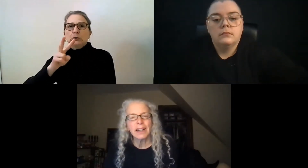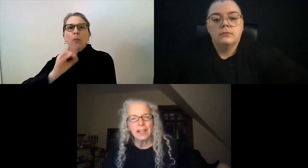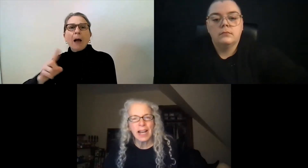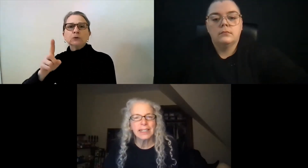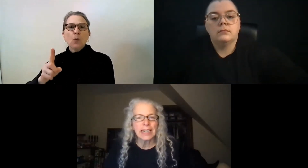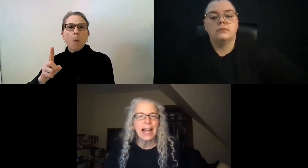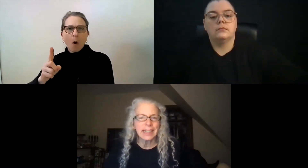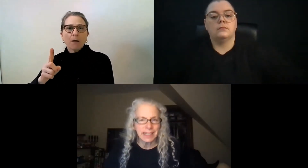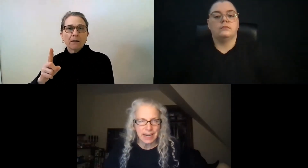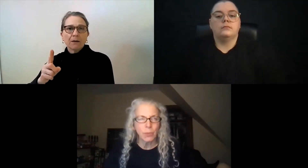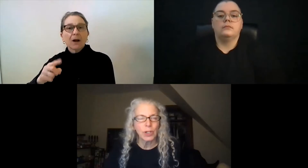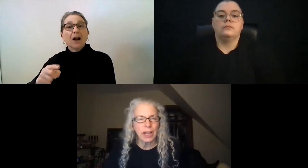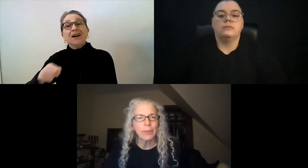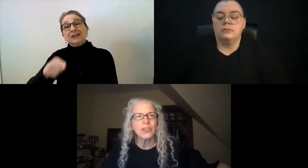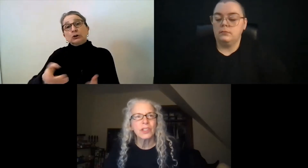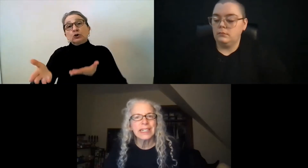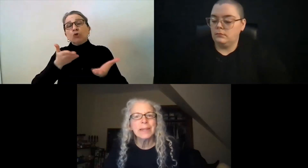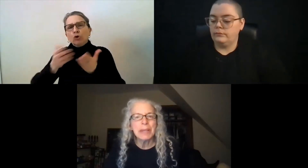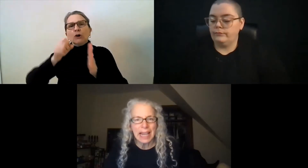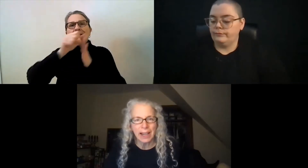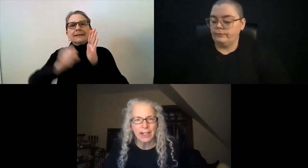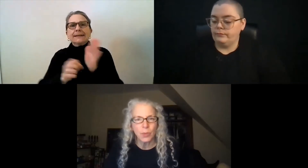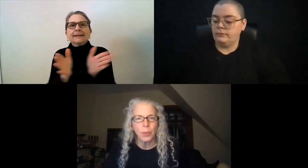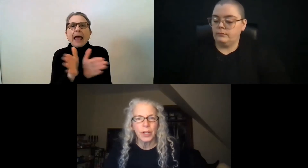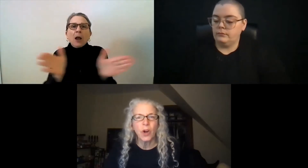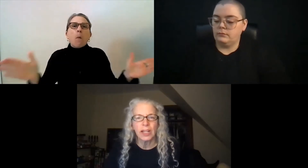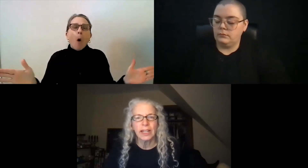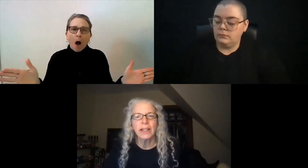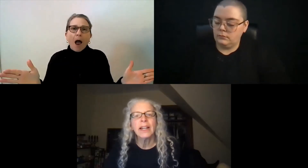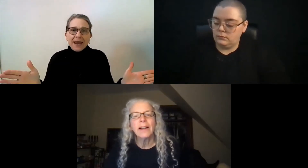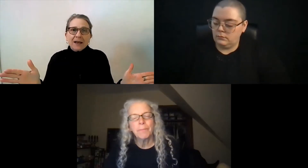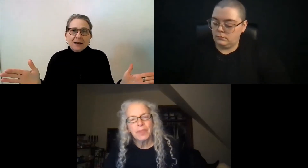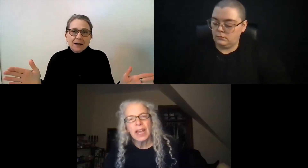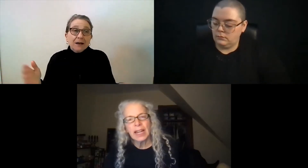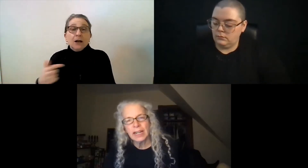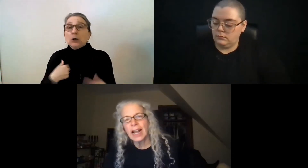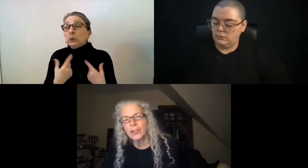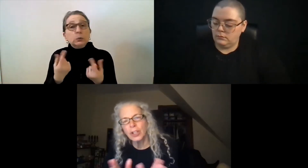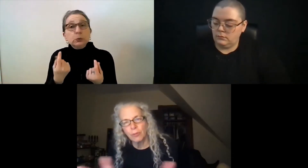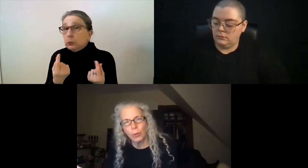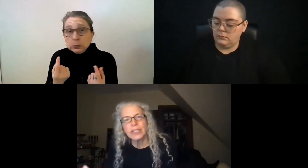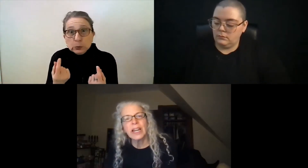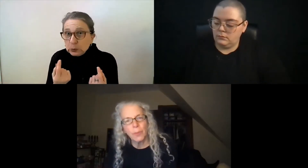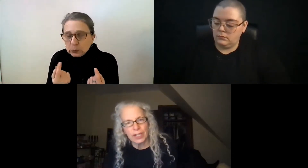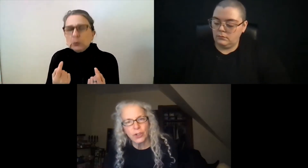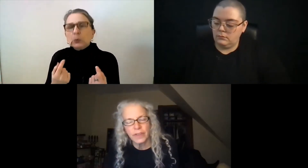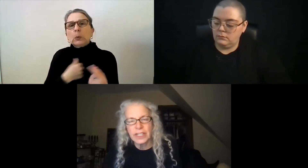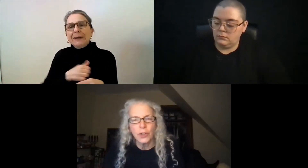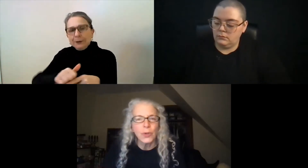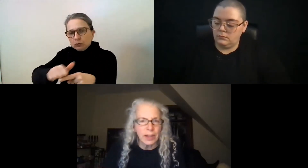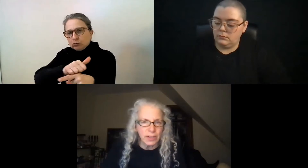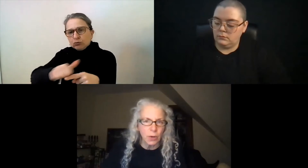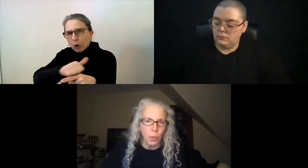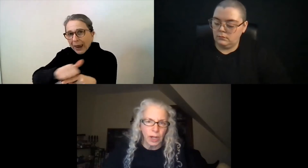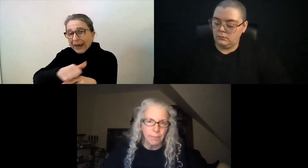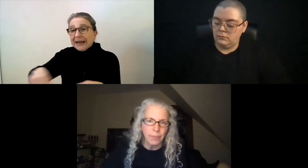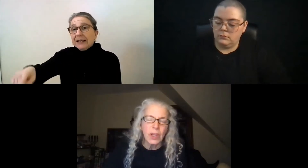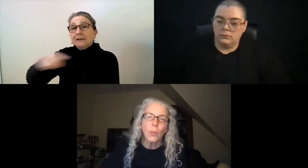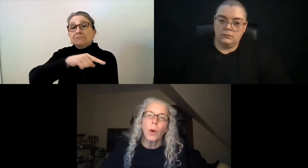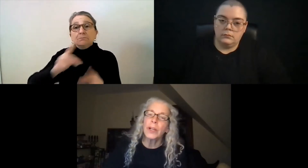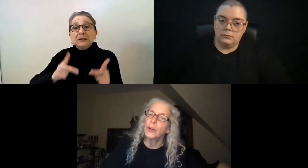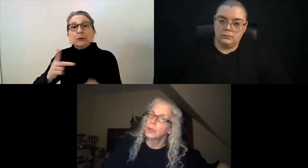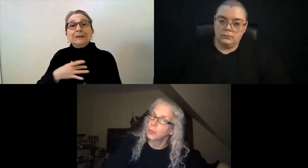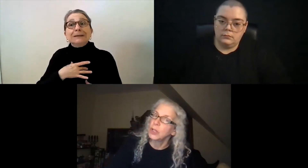Contact Access Network. That was DBCAN is what we call it. And it actually grew to a statewide service in 2001.